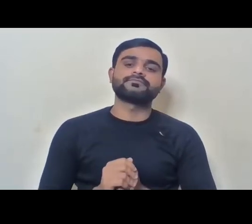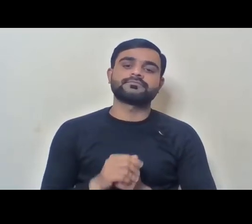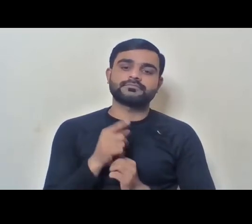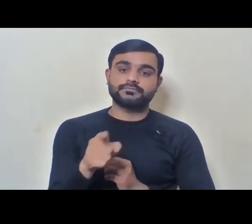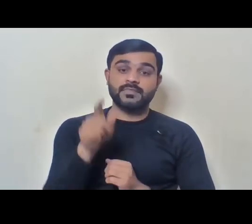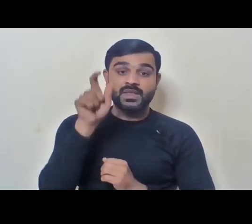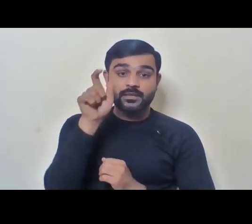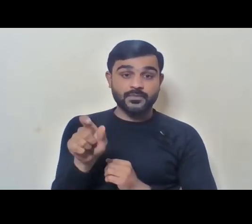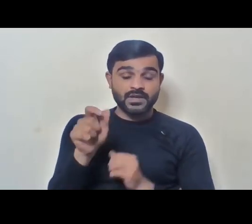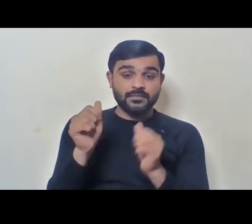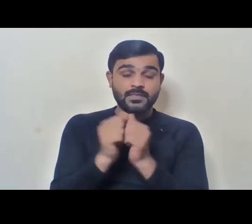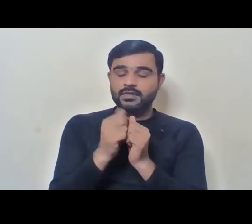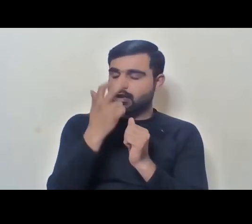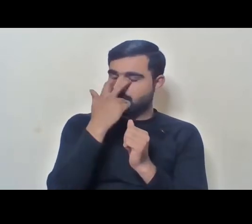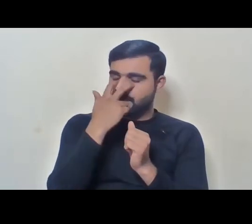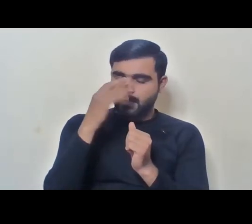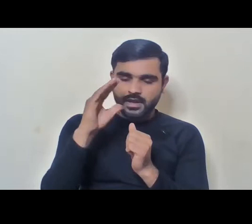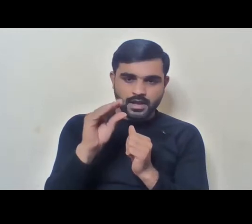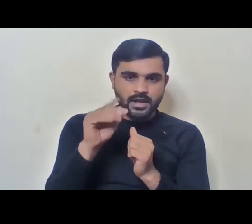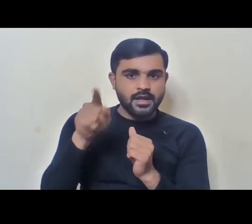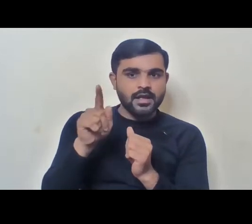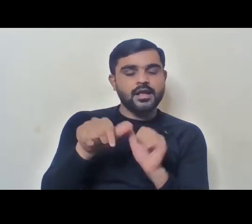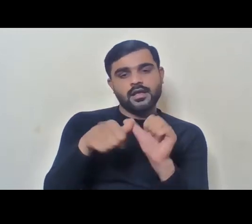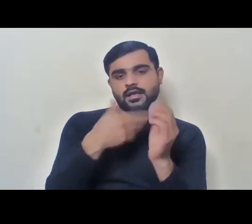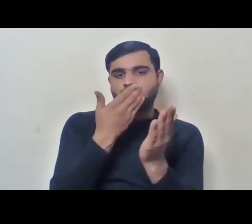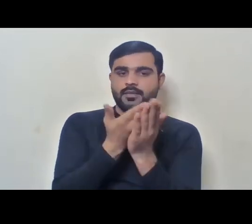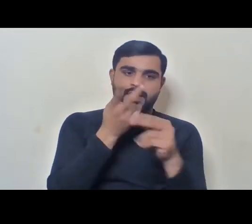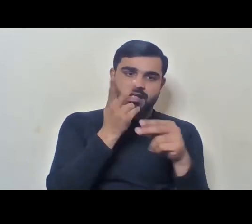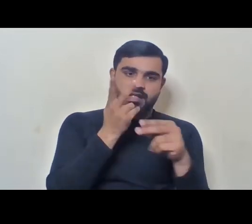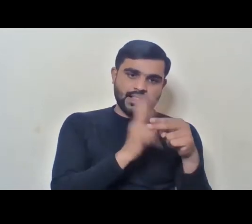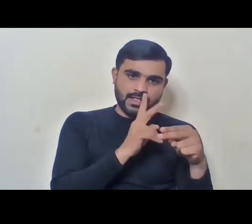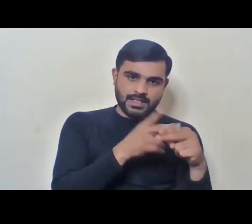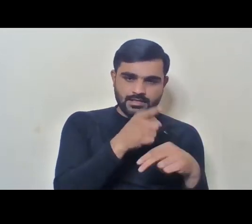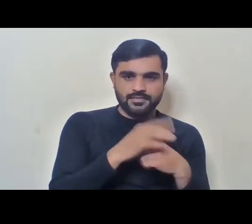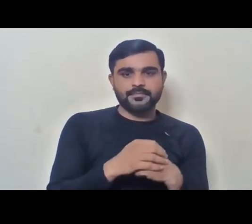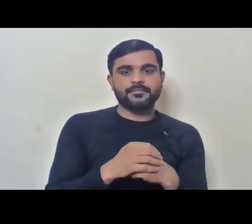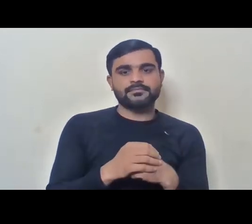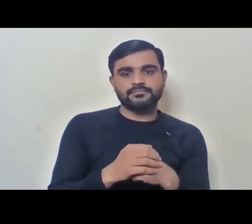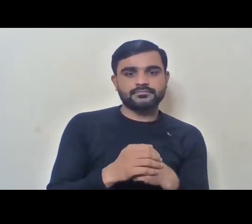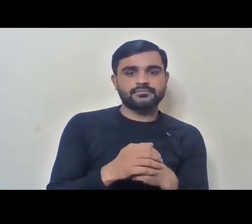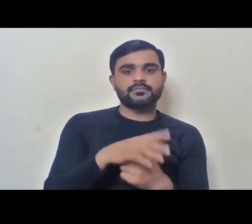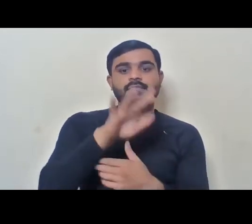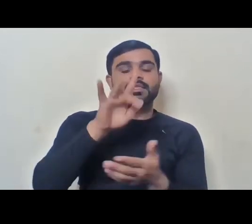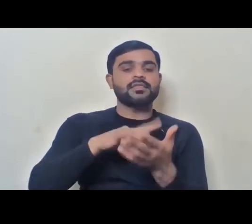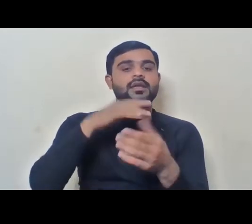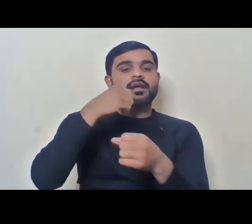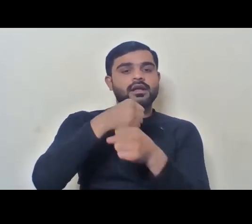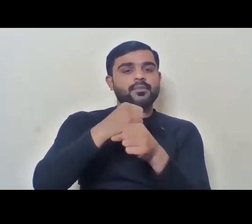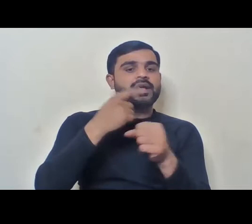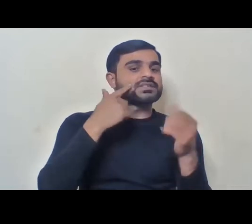person with low vision, had applied for a position at a central government institution.